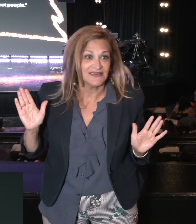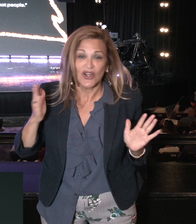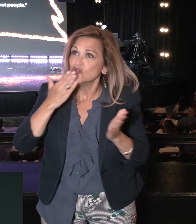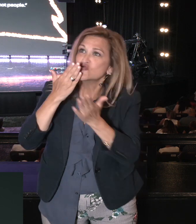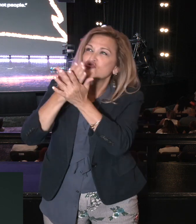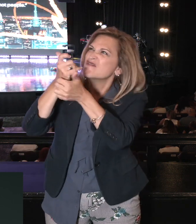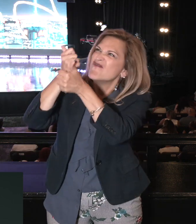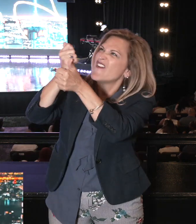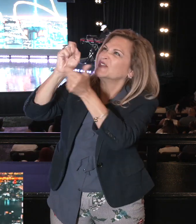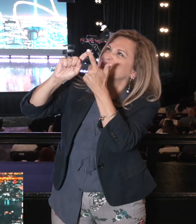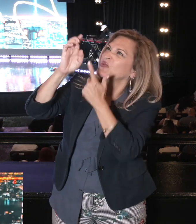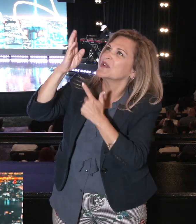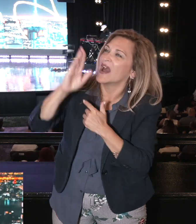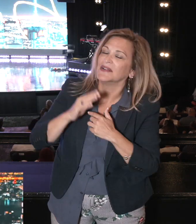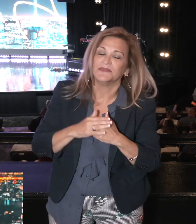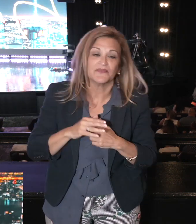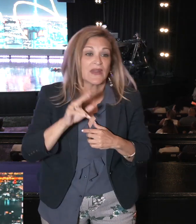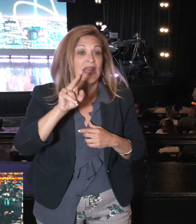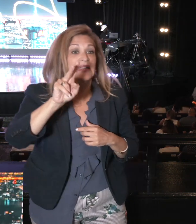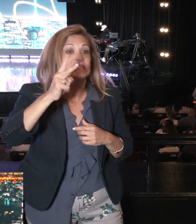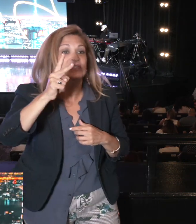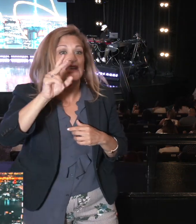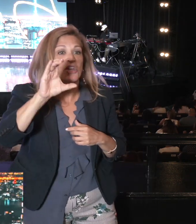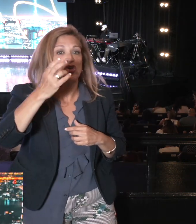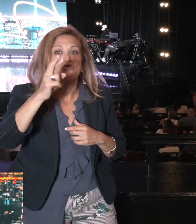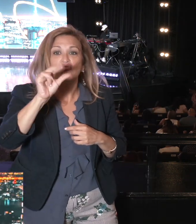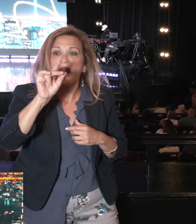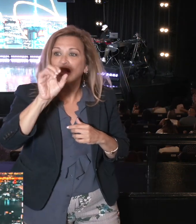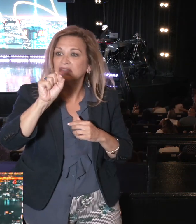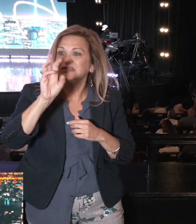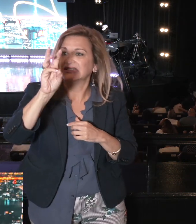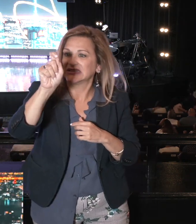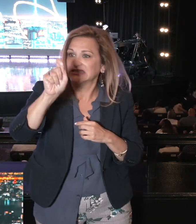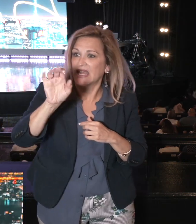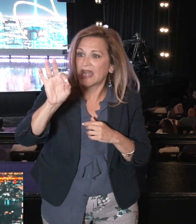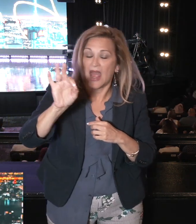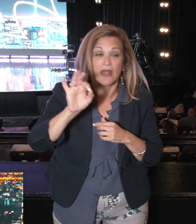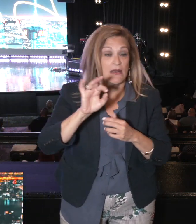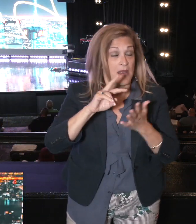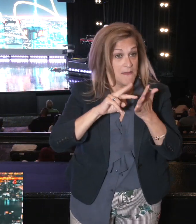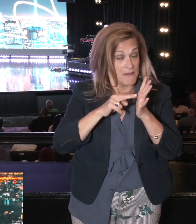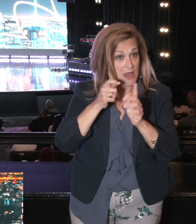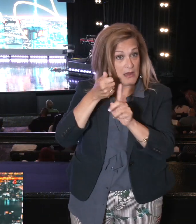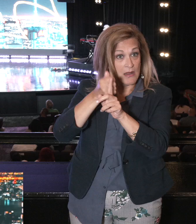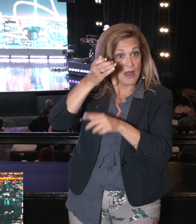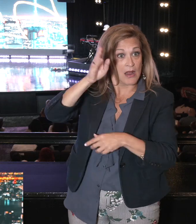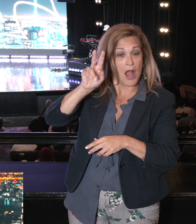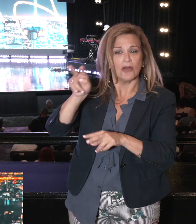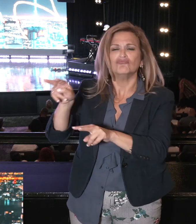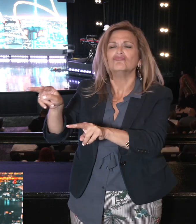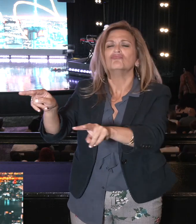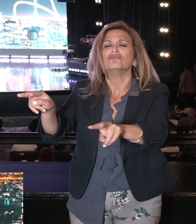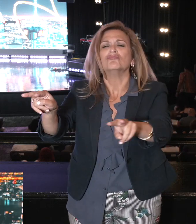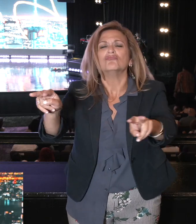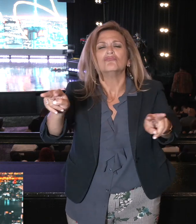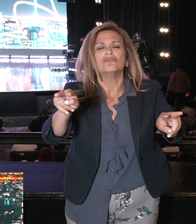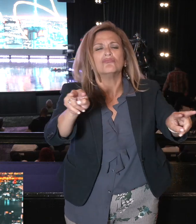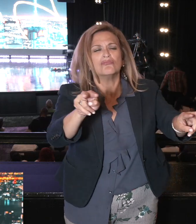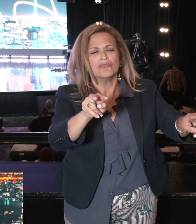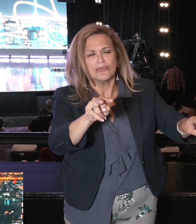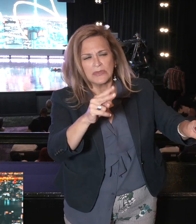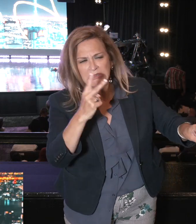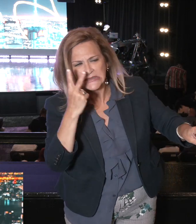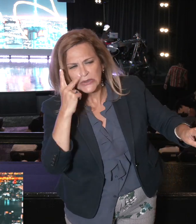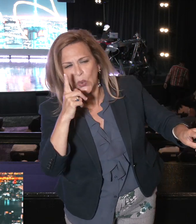2 Chronicles 6.9. Singers please. The eyes of the Lord search the whole earth. In order to strengthen those whose hearts